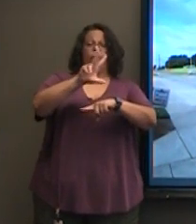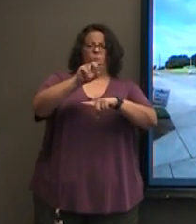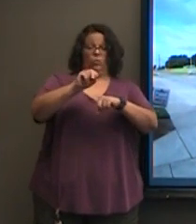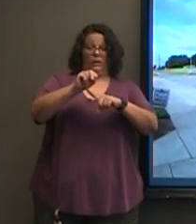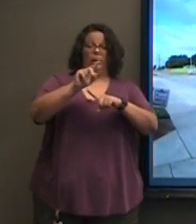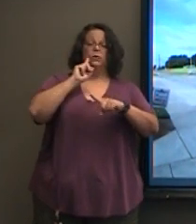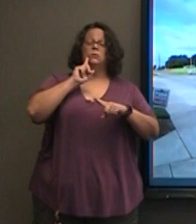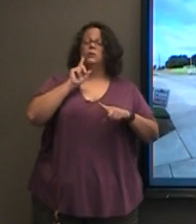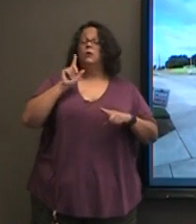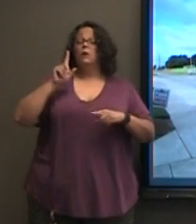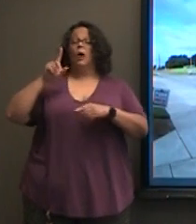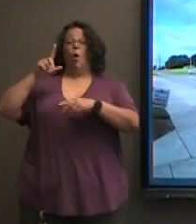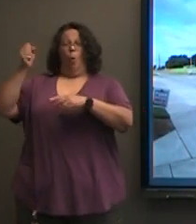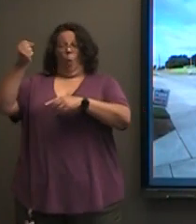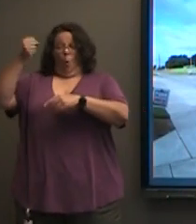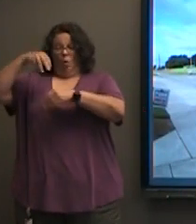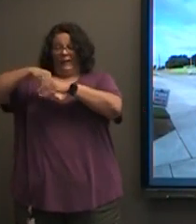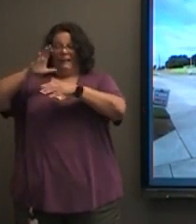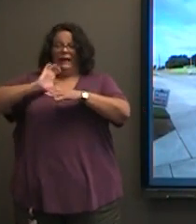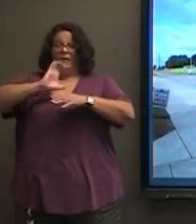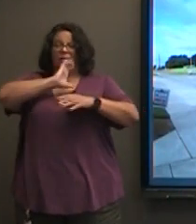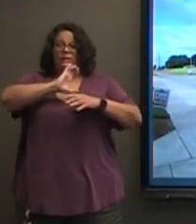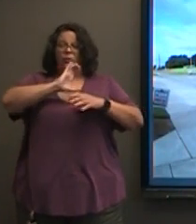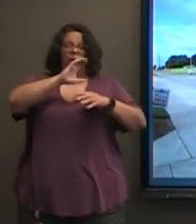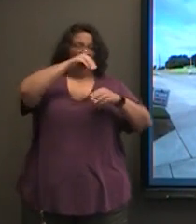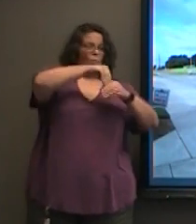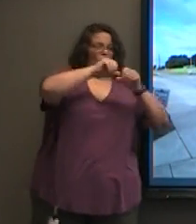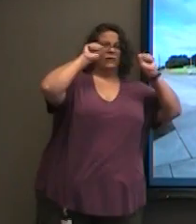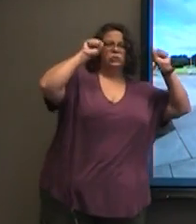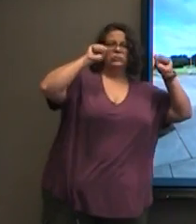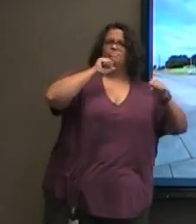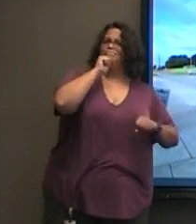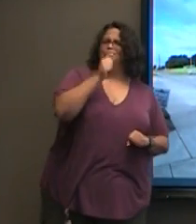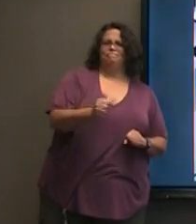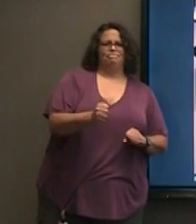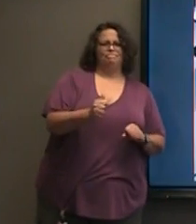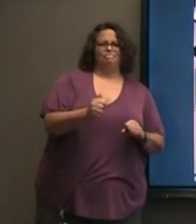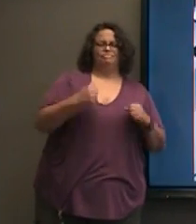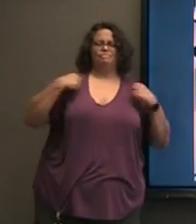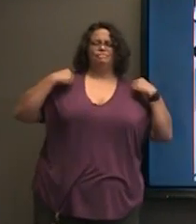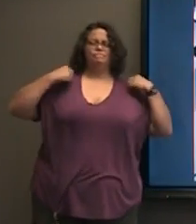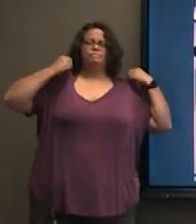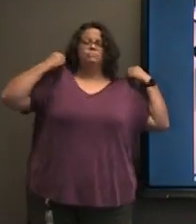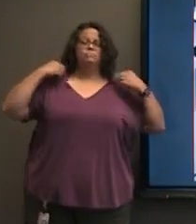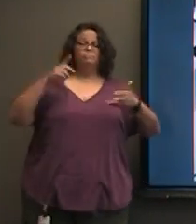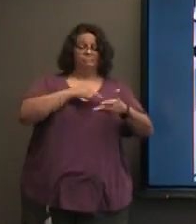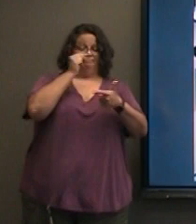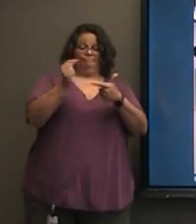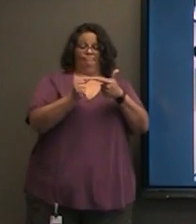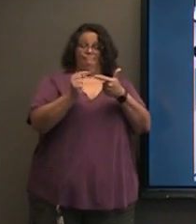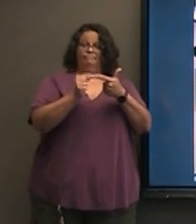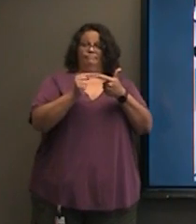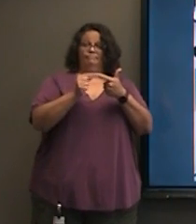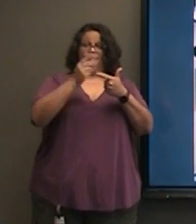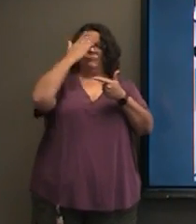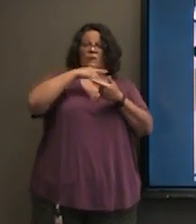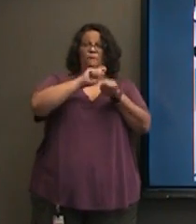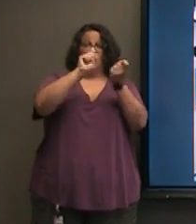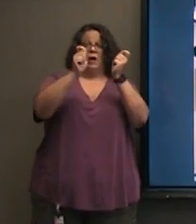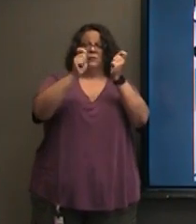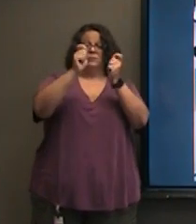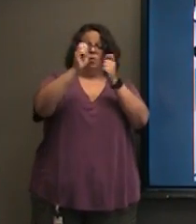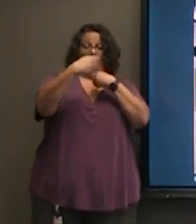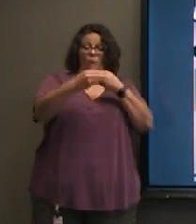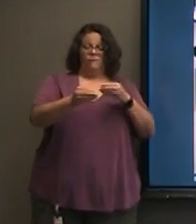cafeteria or in the gym. The next thing that's changed at Otwell Middle School is our front office. As you can tell, we now